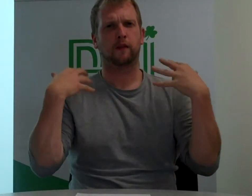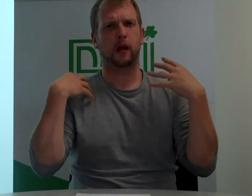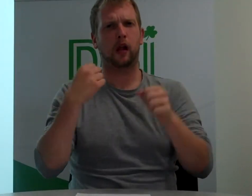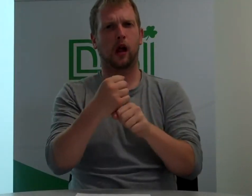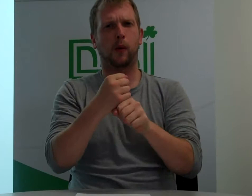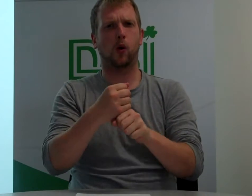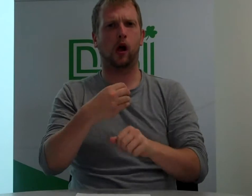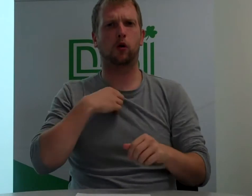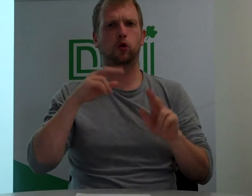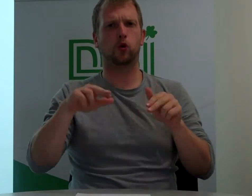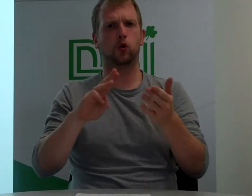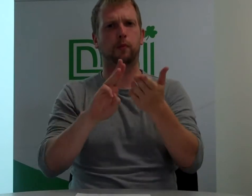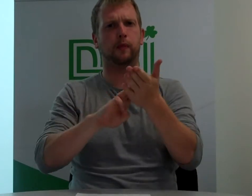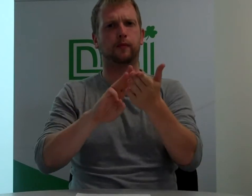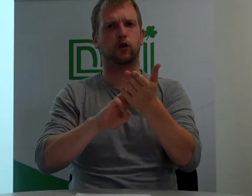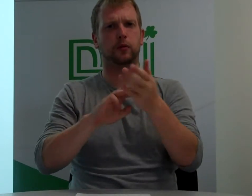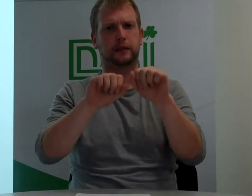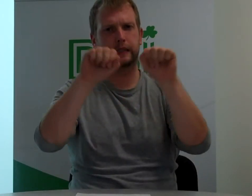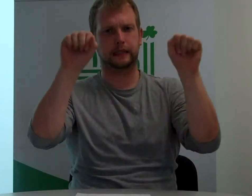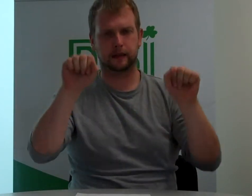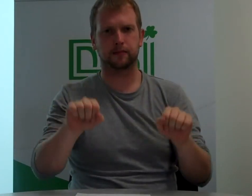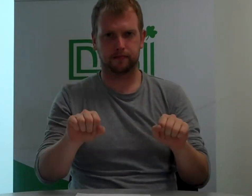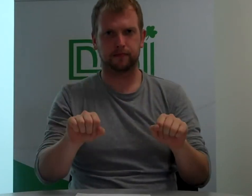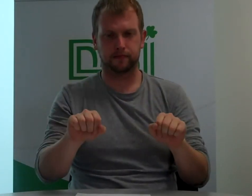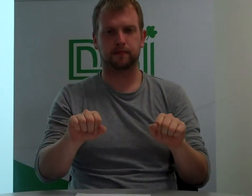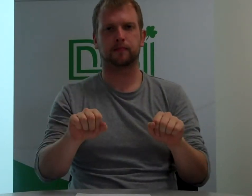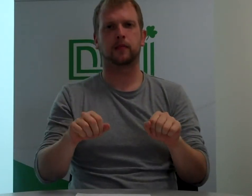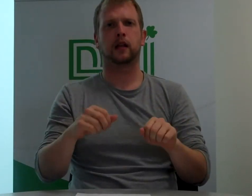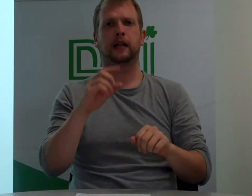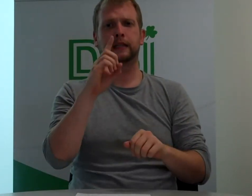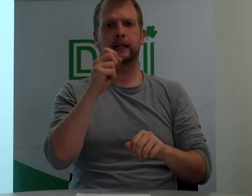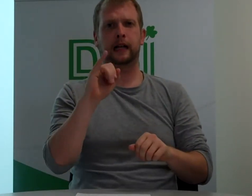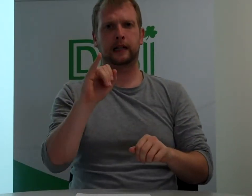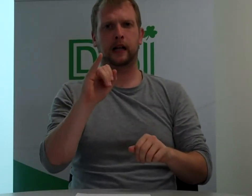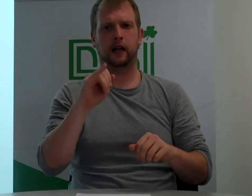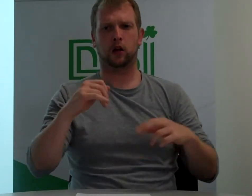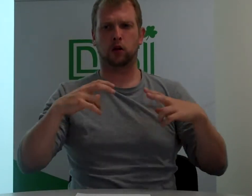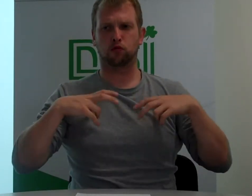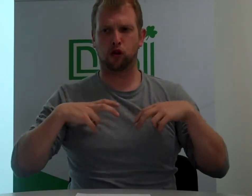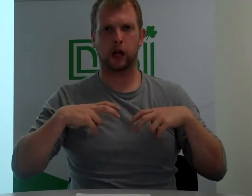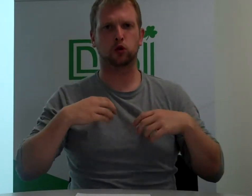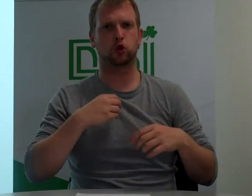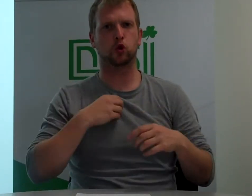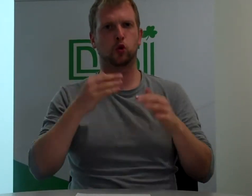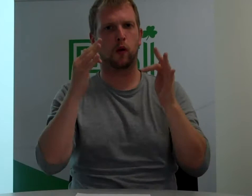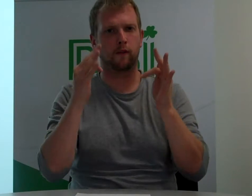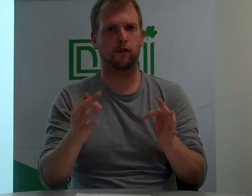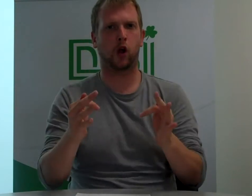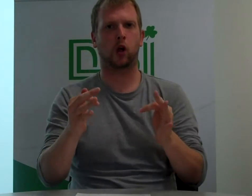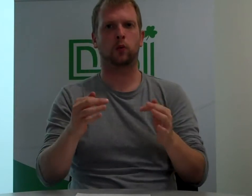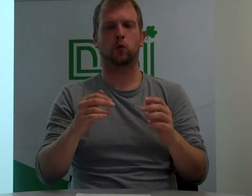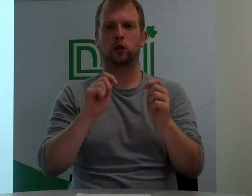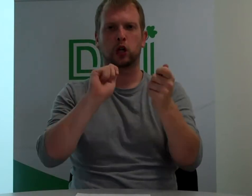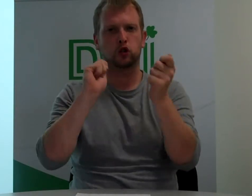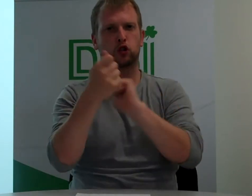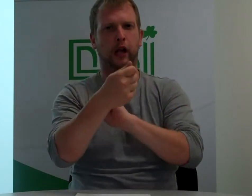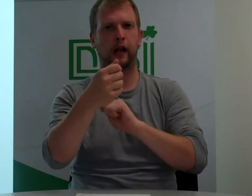How are you, perhaps, as I am now to share